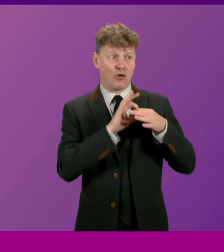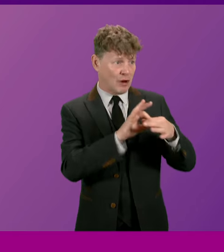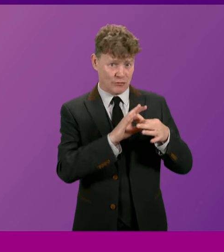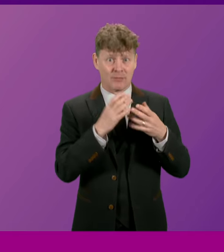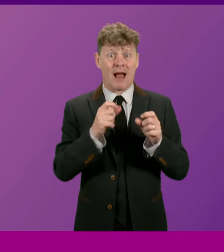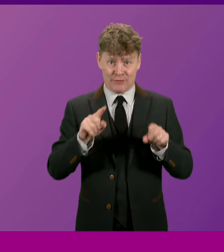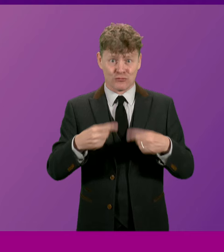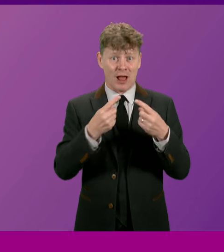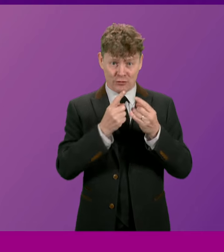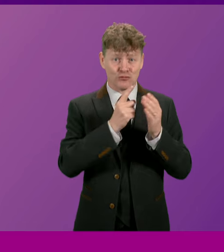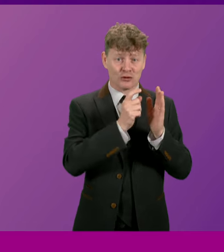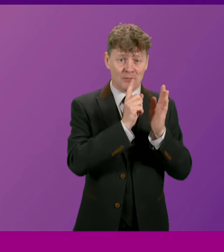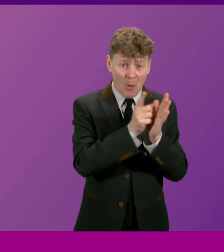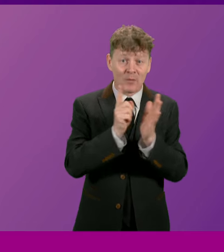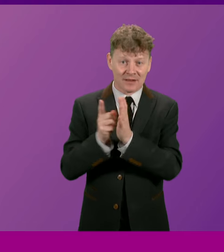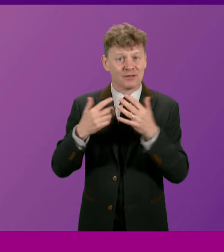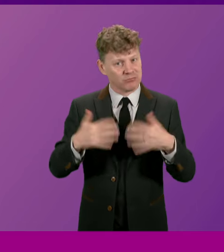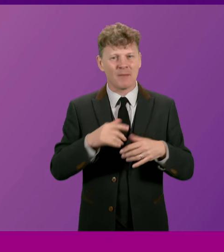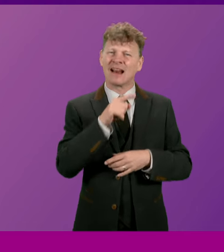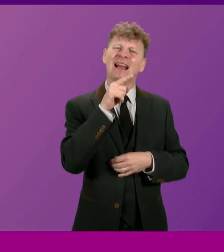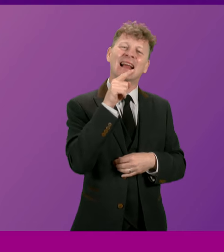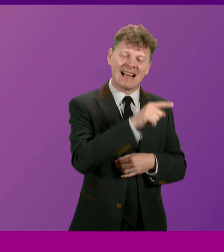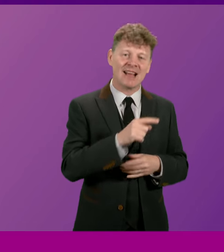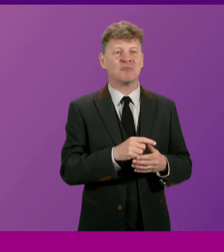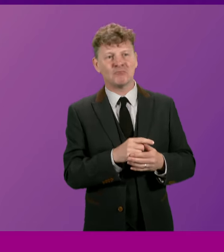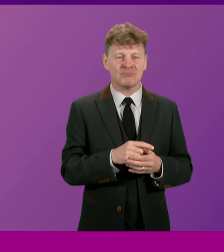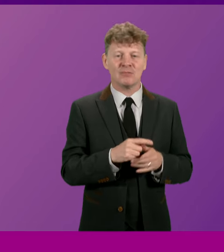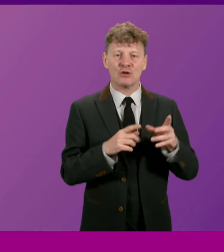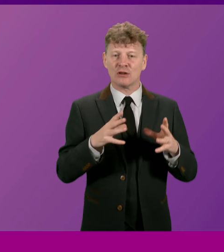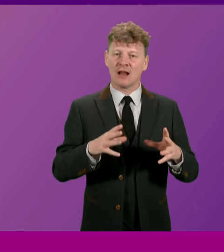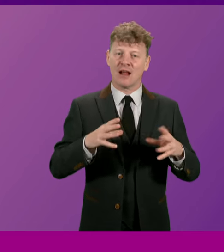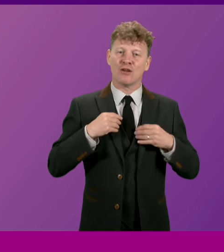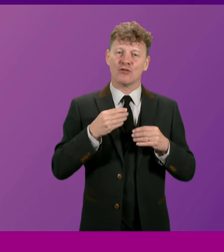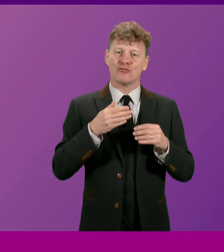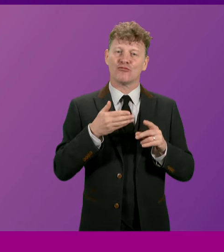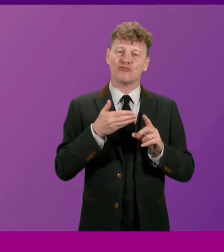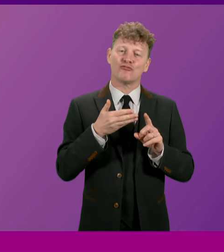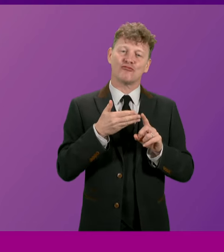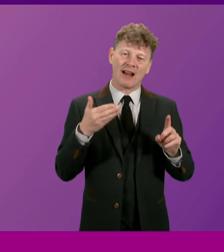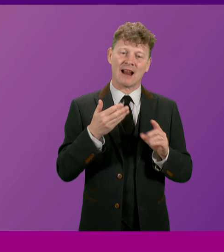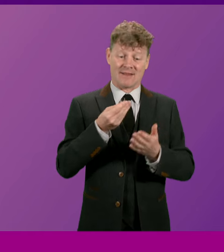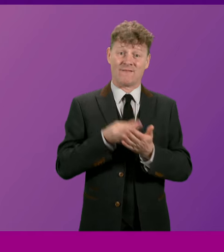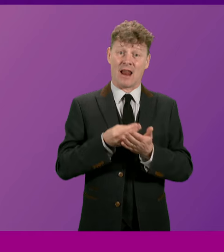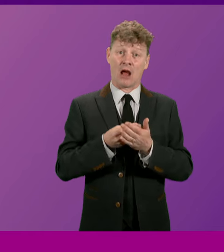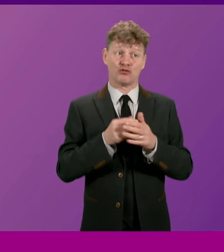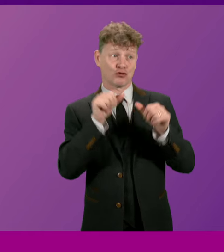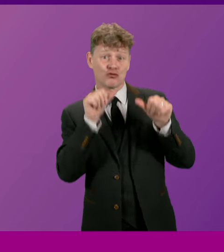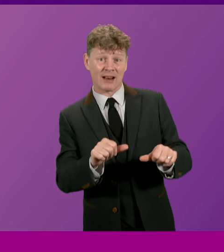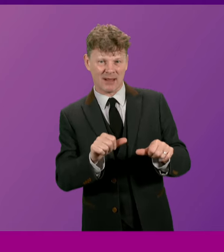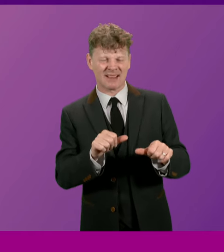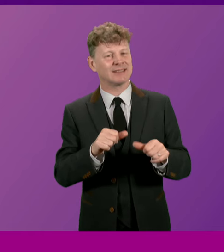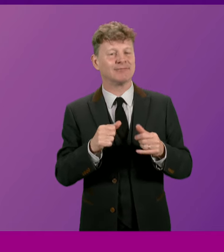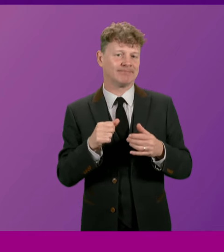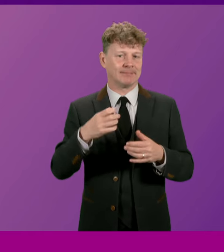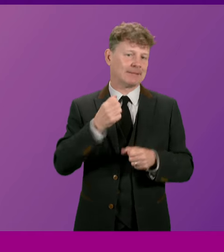moments, but he did recognise, perhaps reluctantly, that possessing financial credibility was always an advantage in